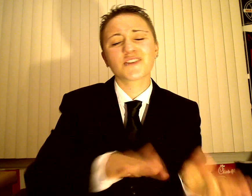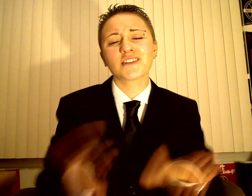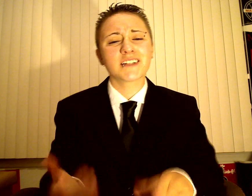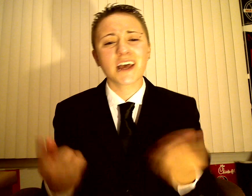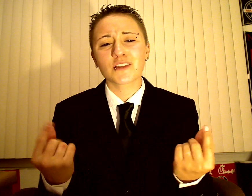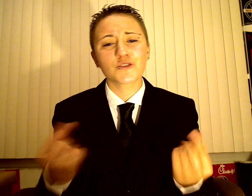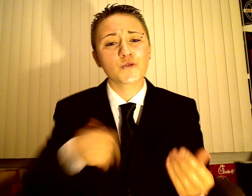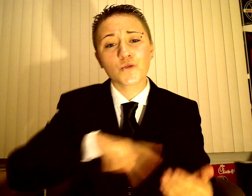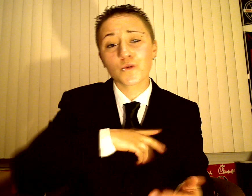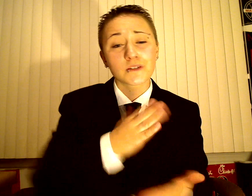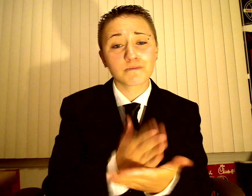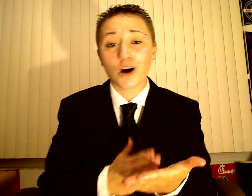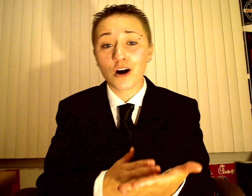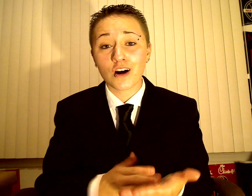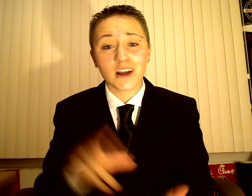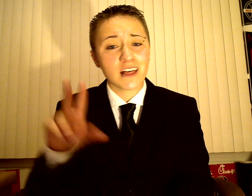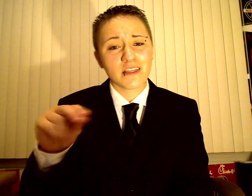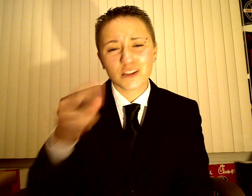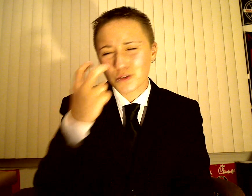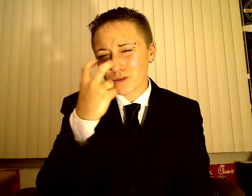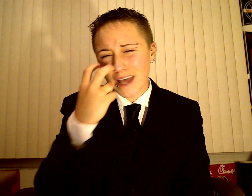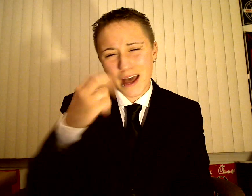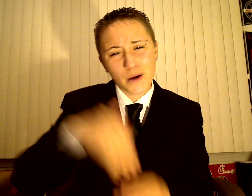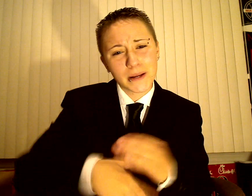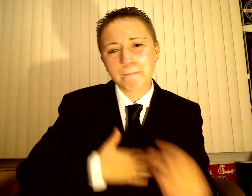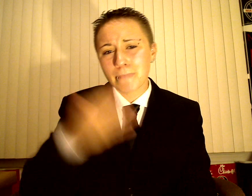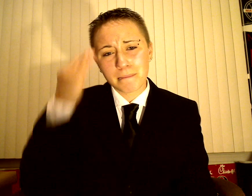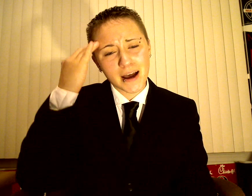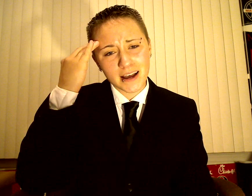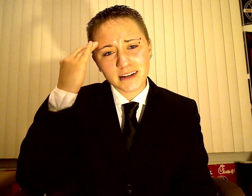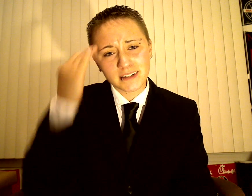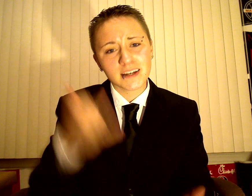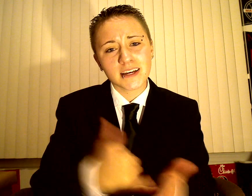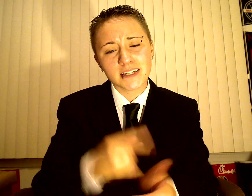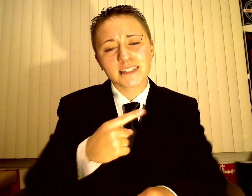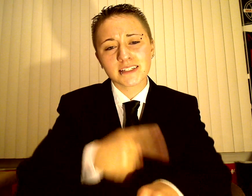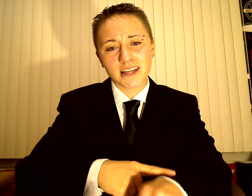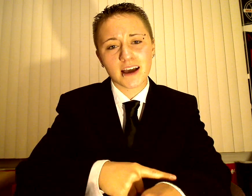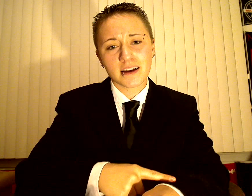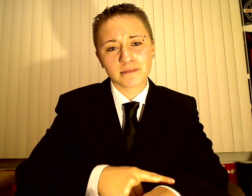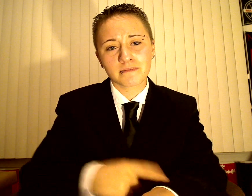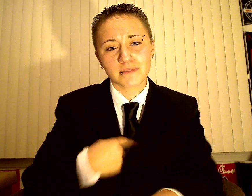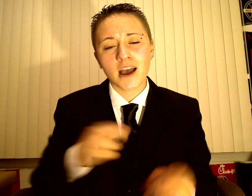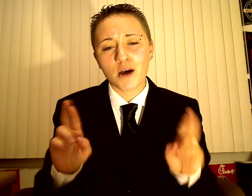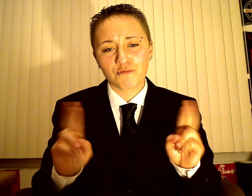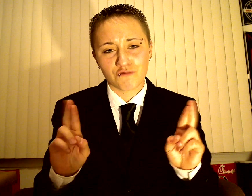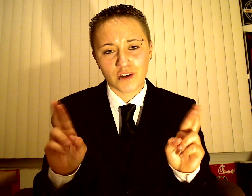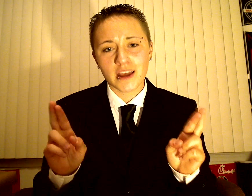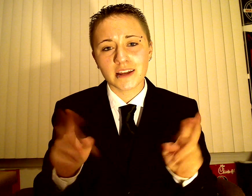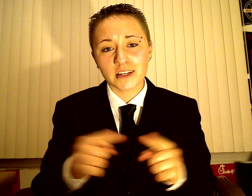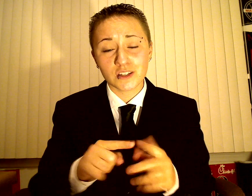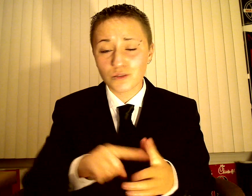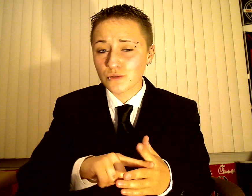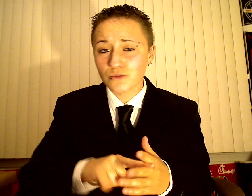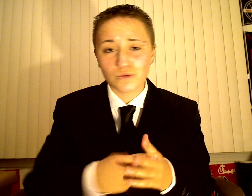tell them to do us part There's no doubt in my mind It's time, I'm ready to